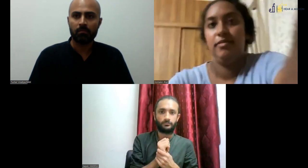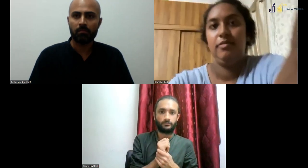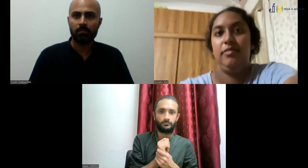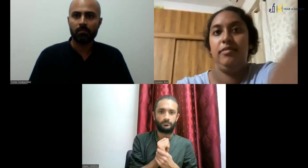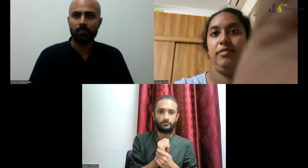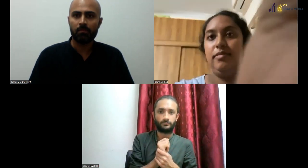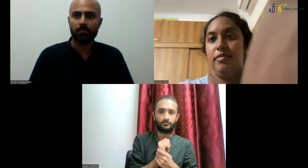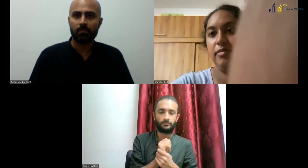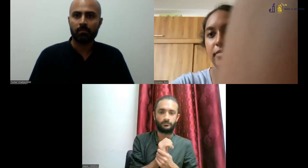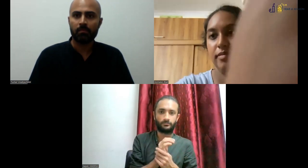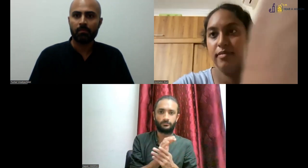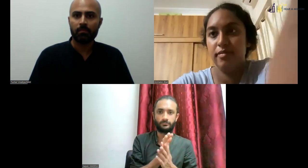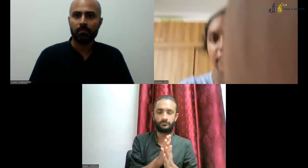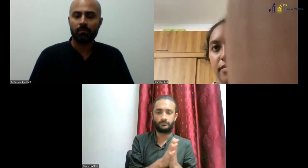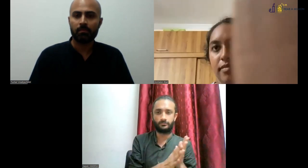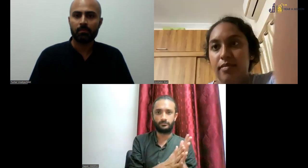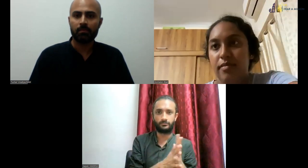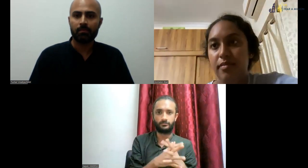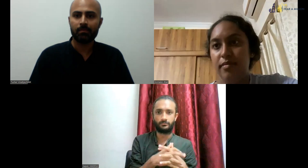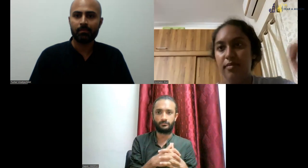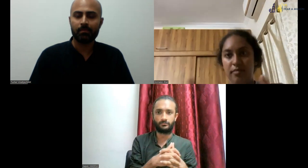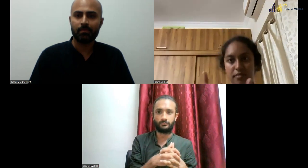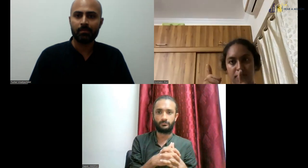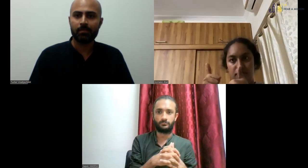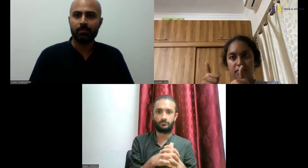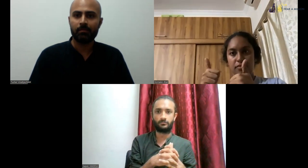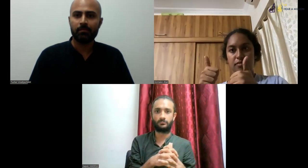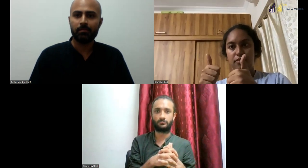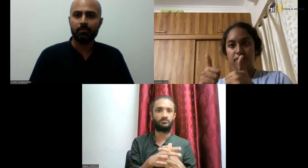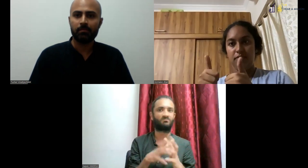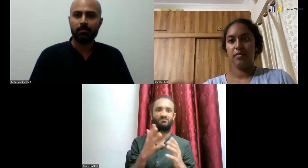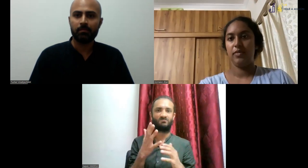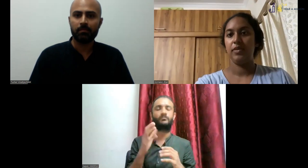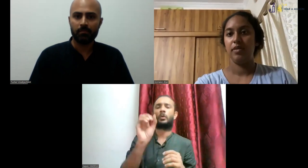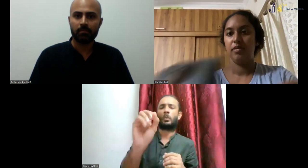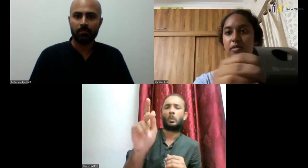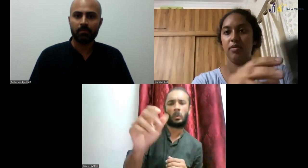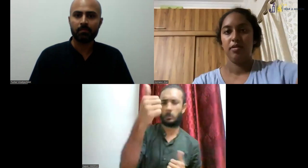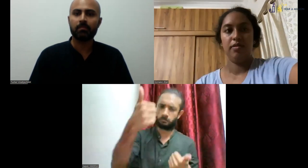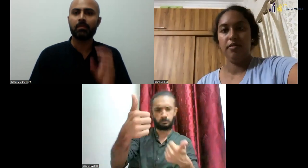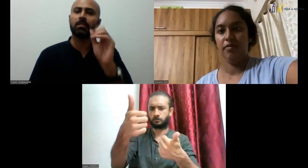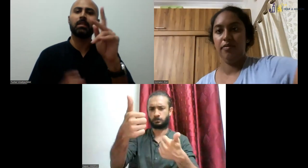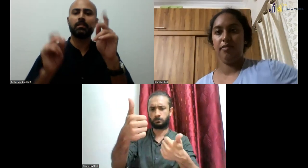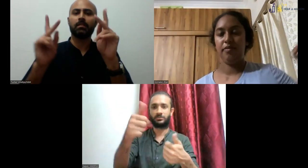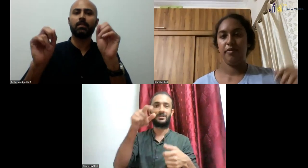me share some of my opinions. Is that good?